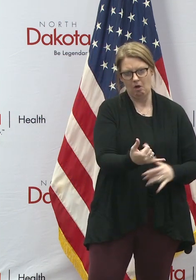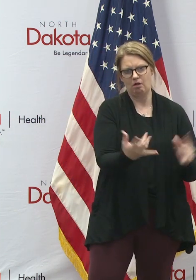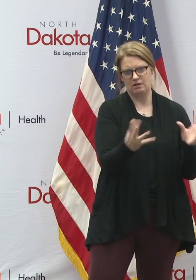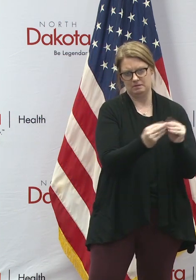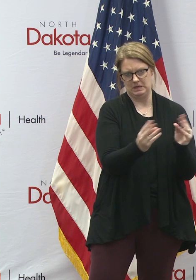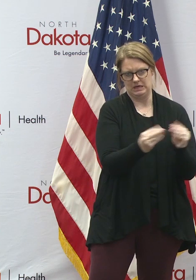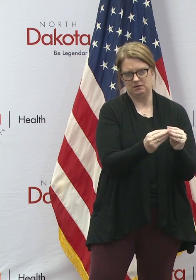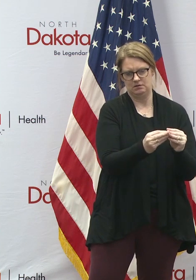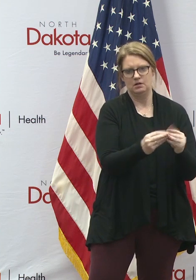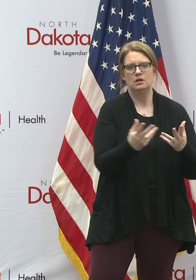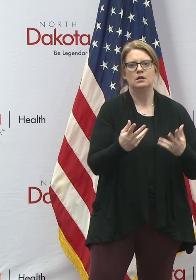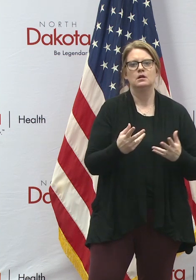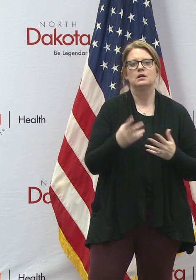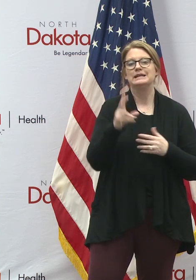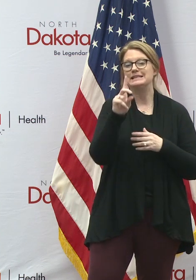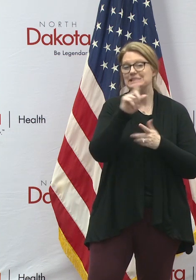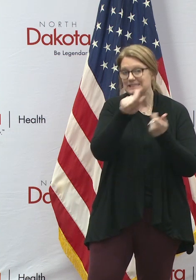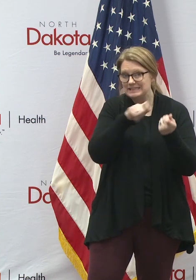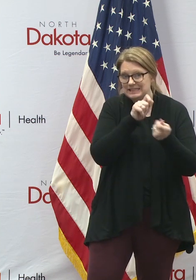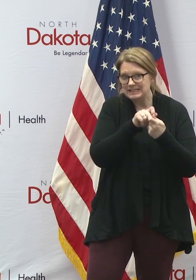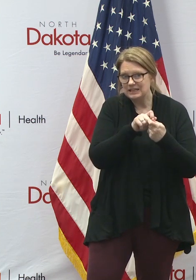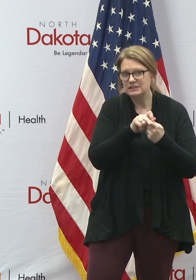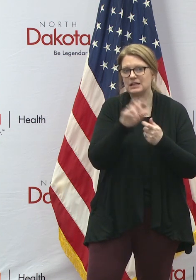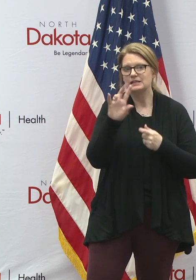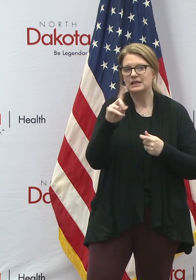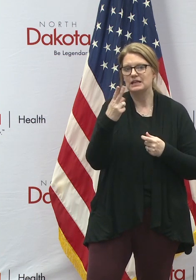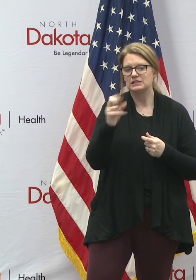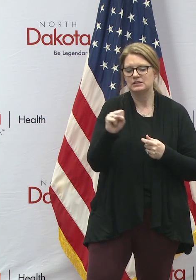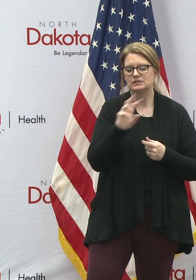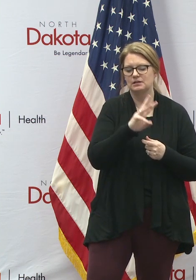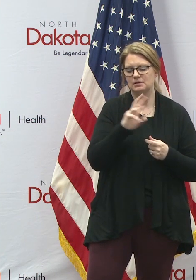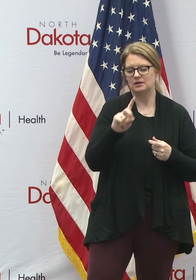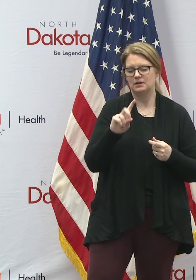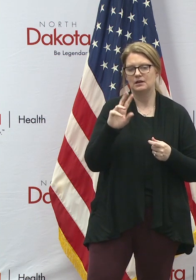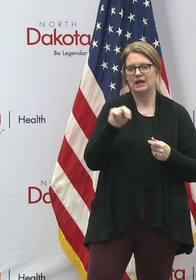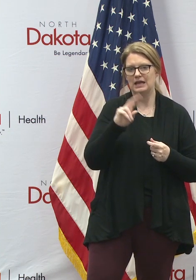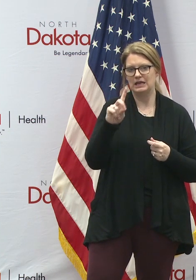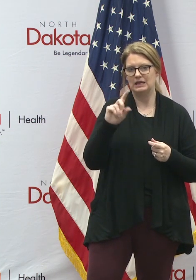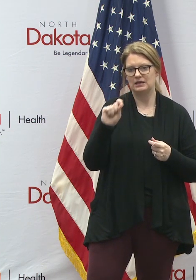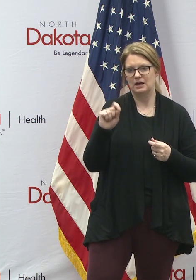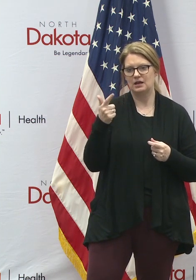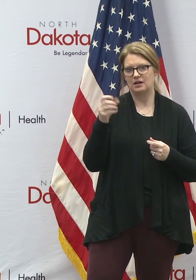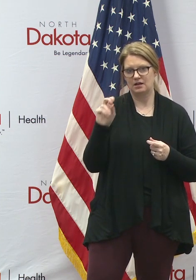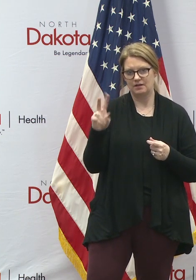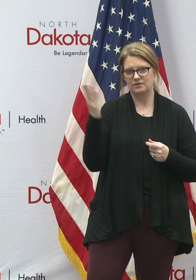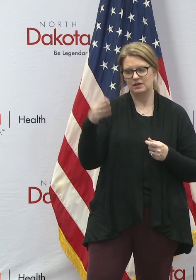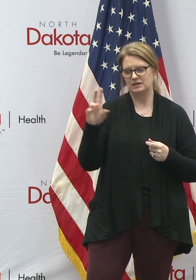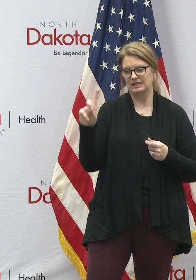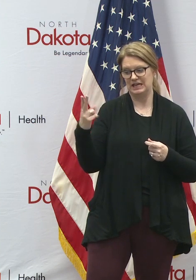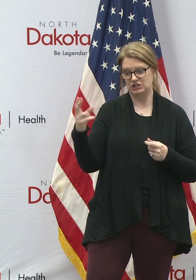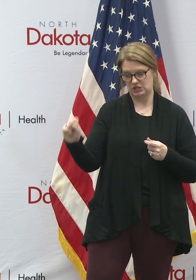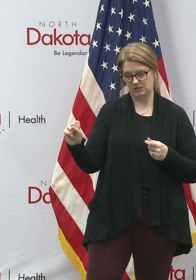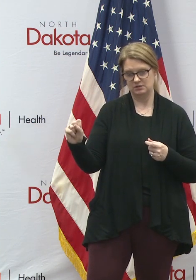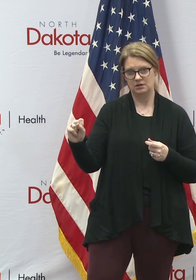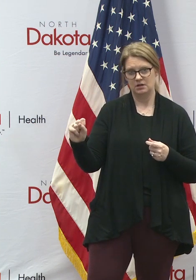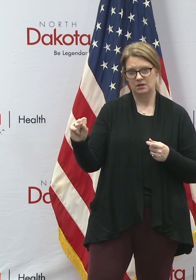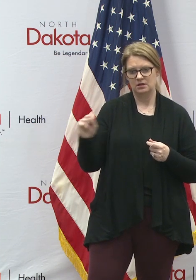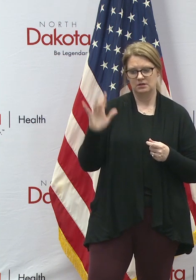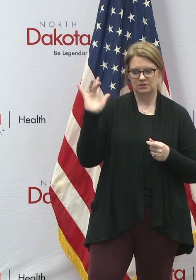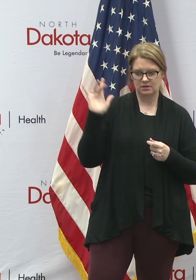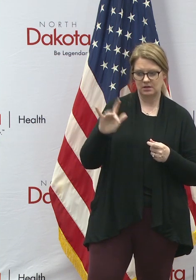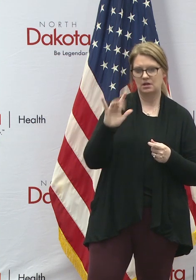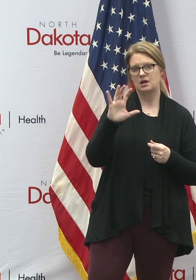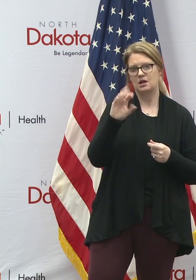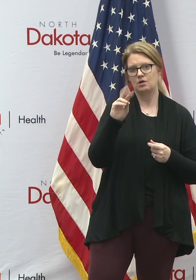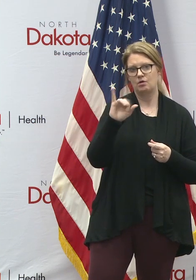available on the website for the Department of Human Services at www.nd.gov.dhs. Click on the